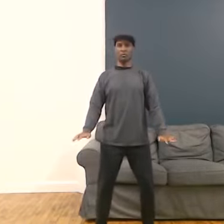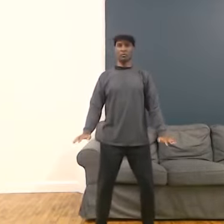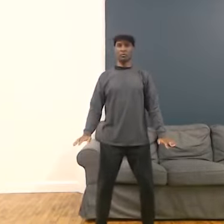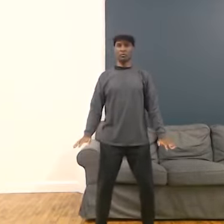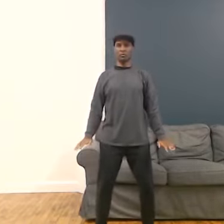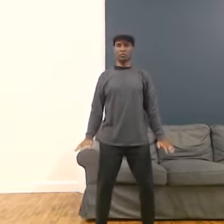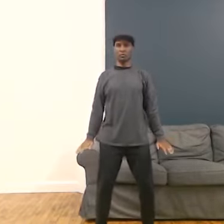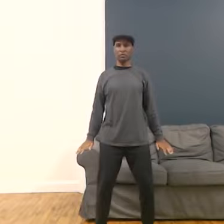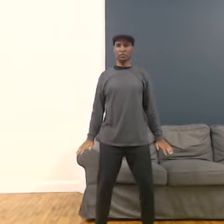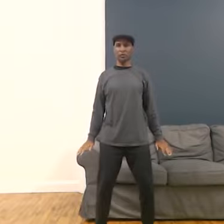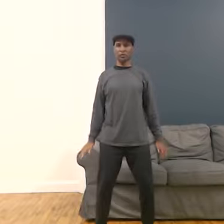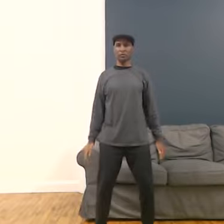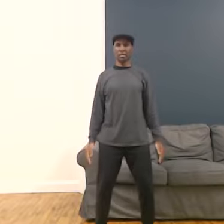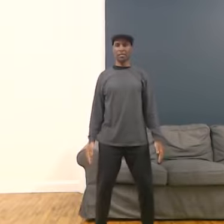That's All right.